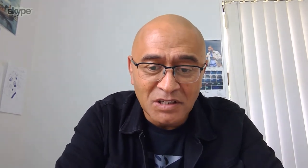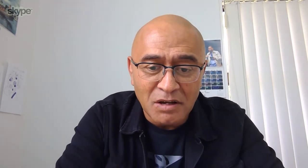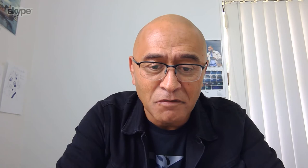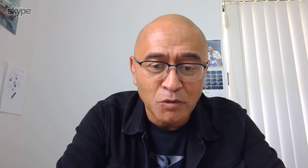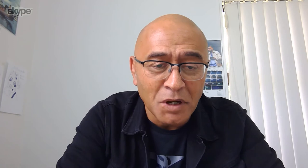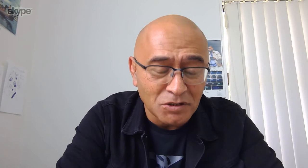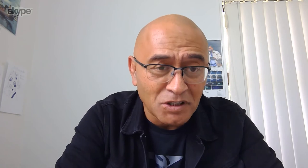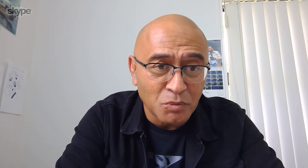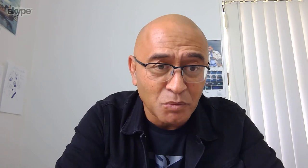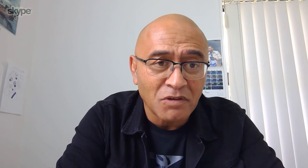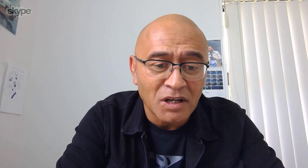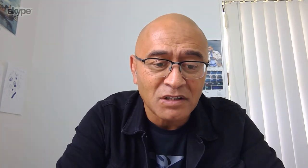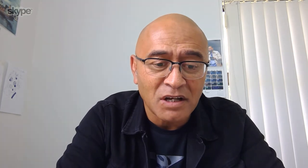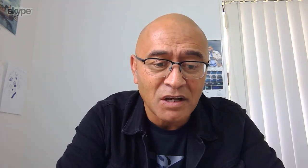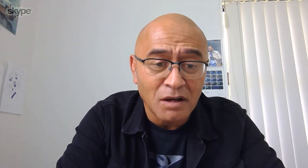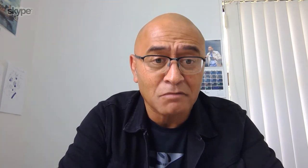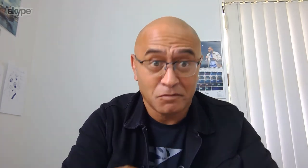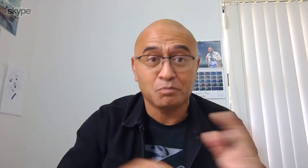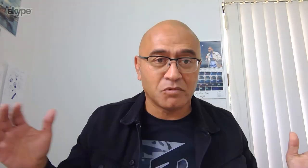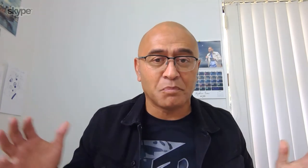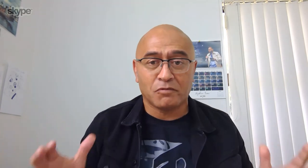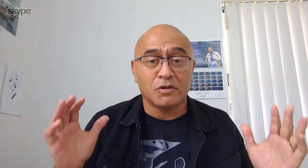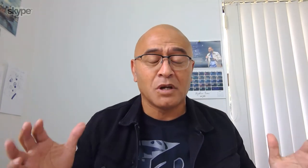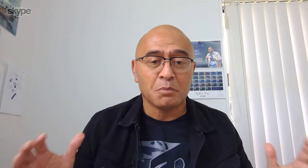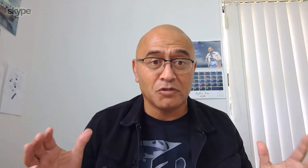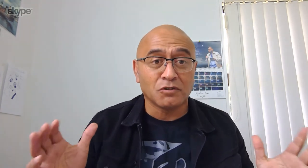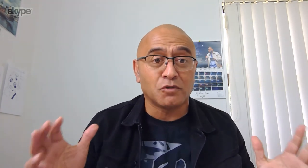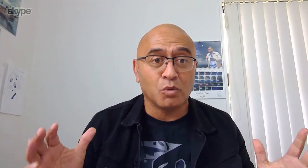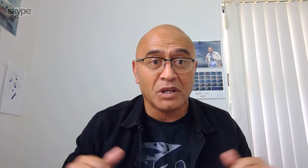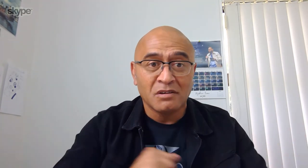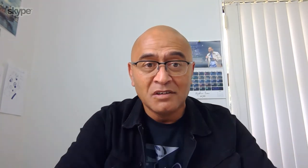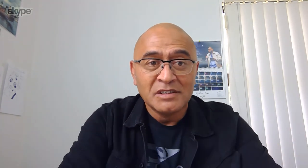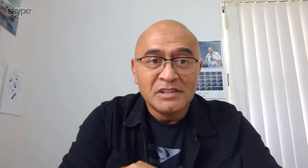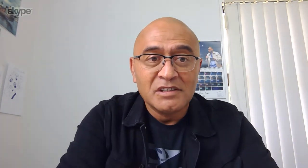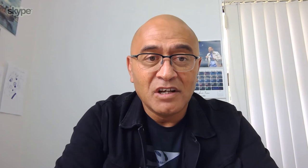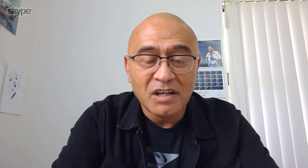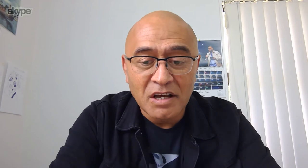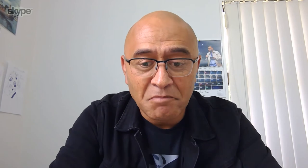these food parcels that we're giving out are provision for a week.